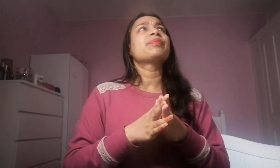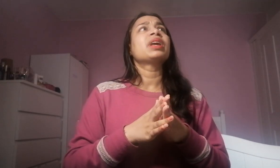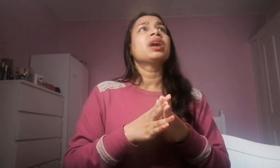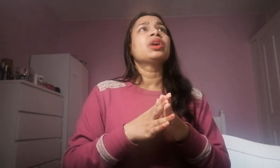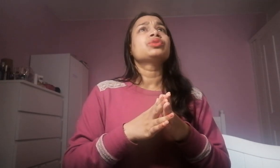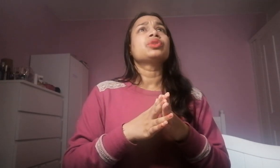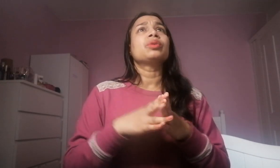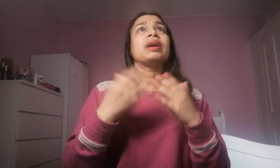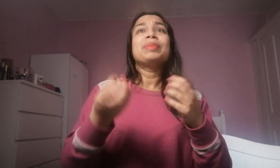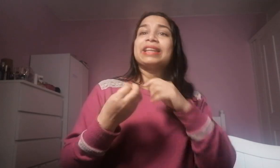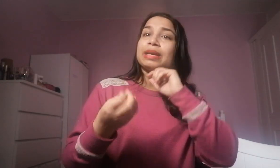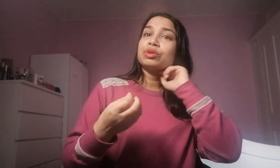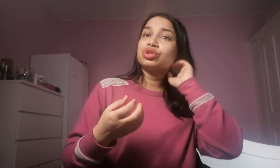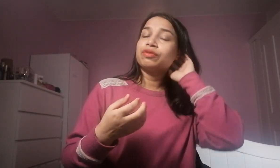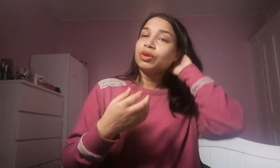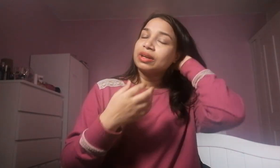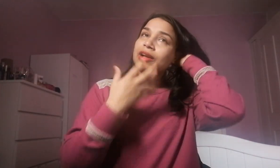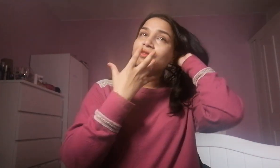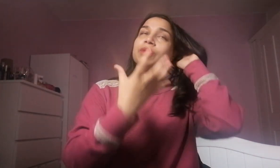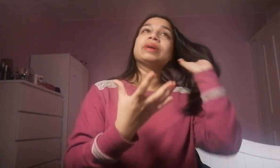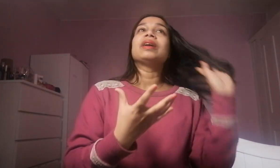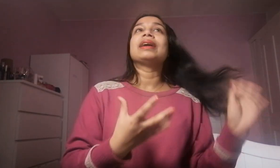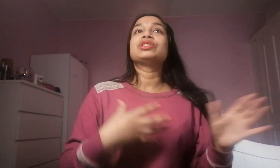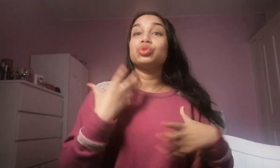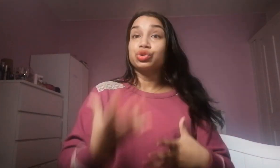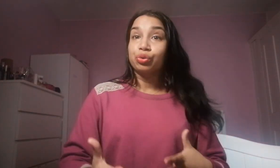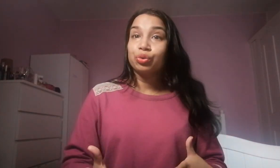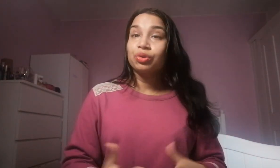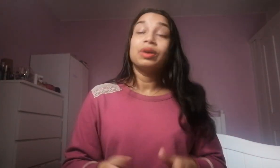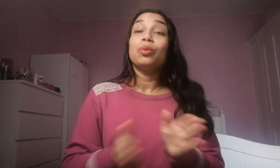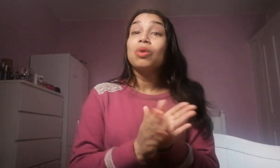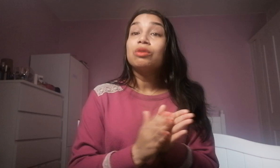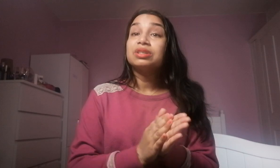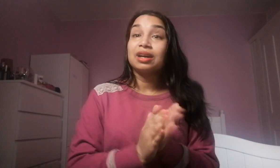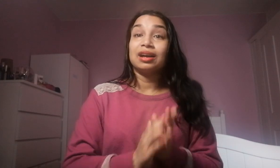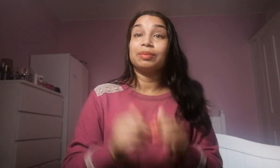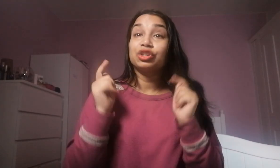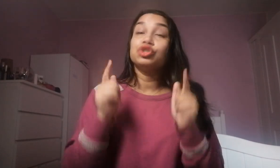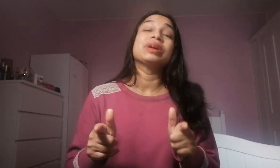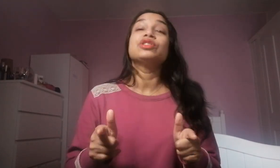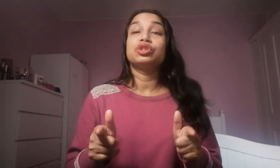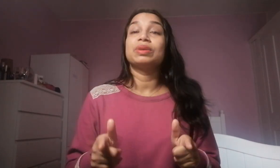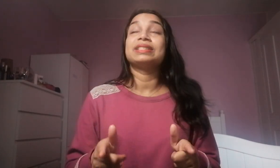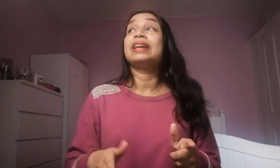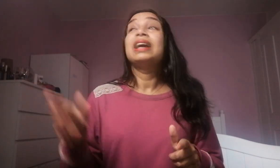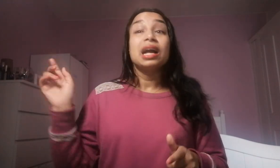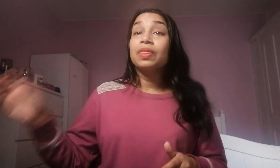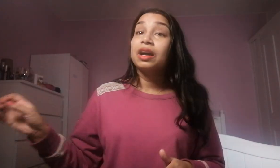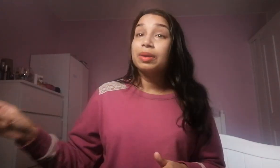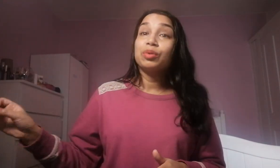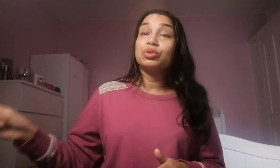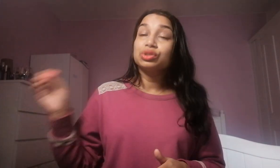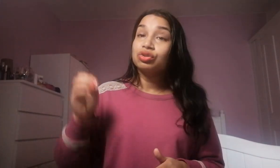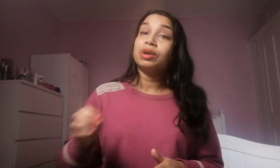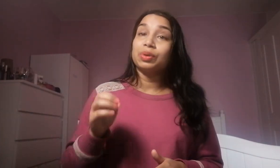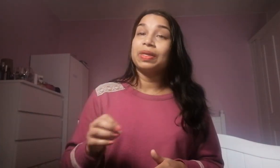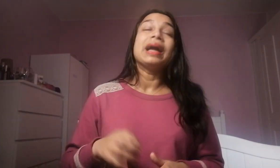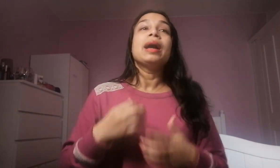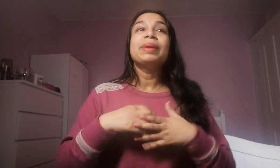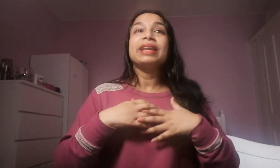so I've been able to vote verbalize your truth well done because you can do it here there are people who struggle with that being